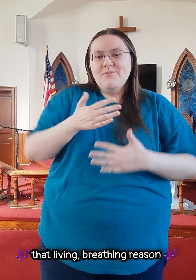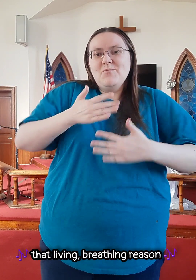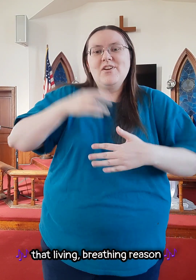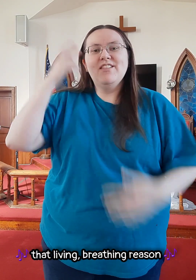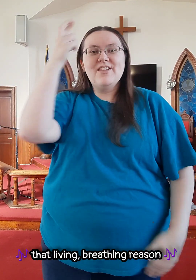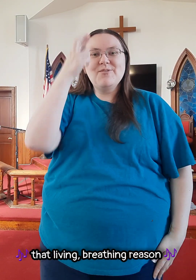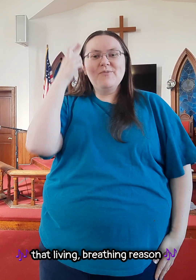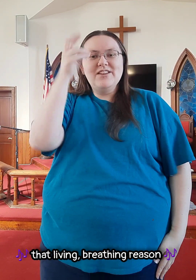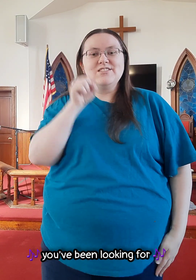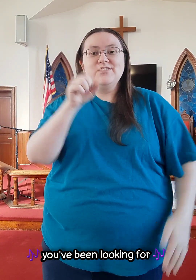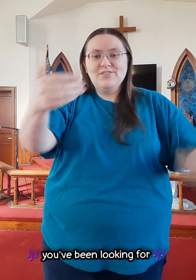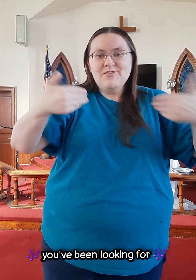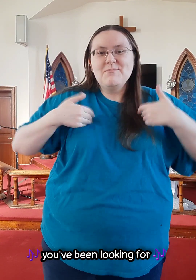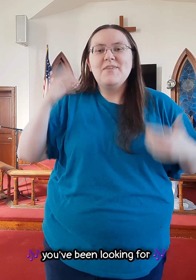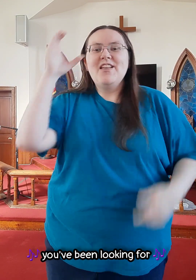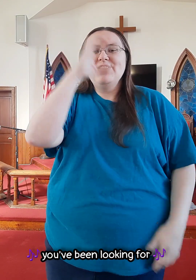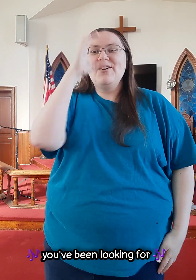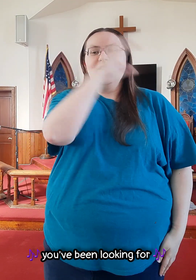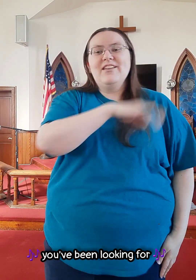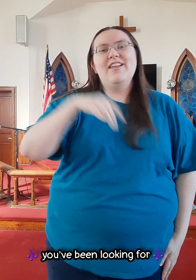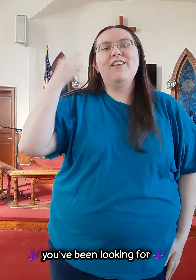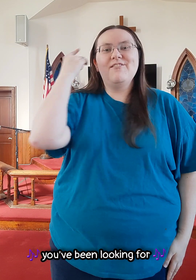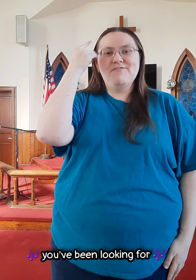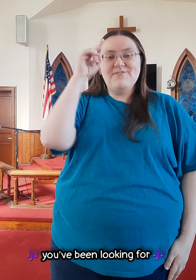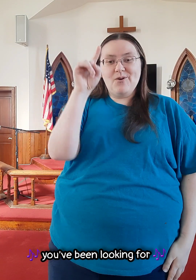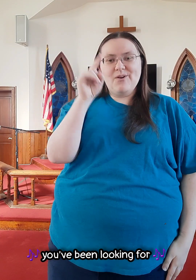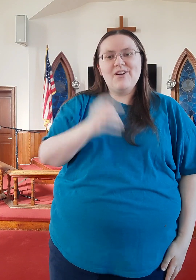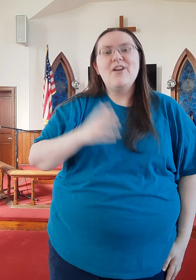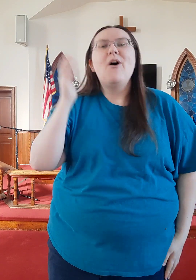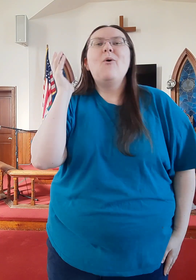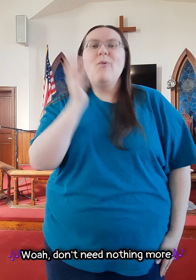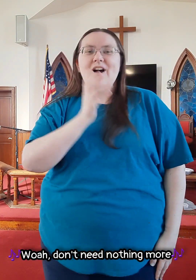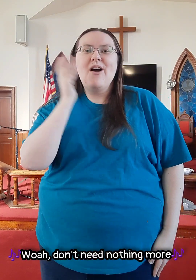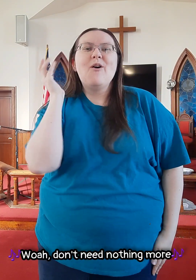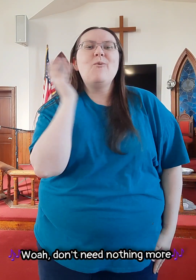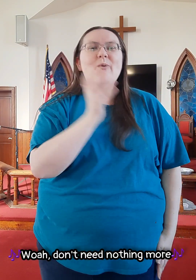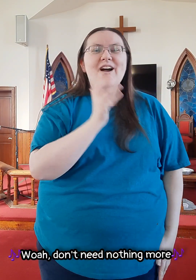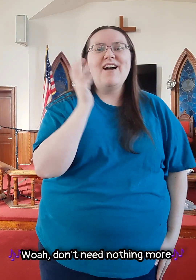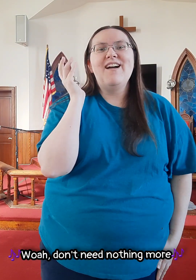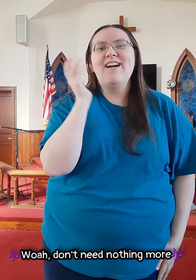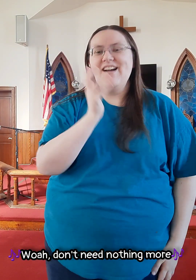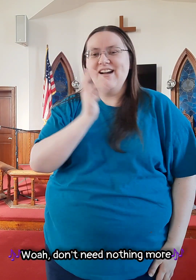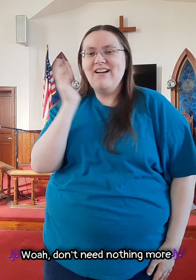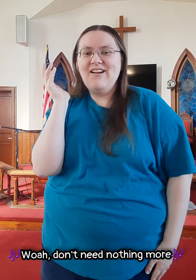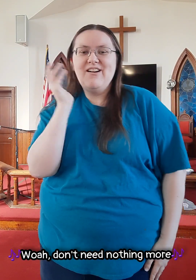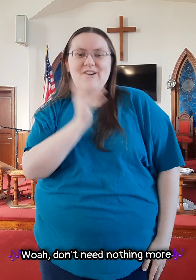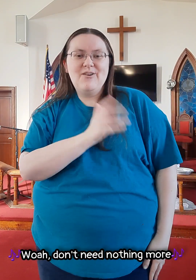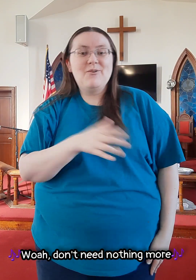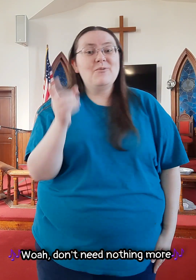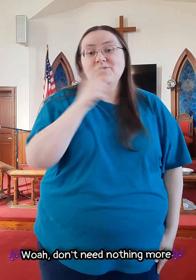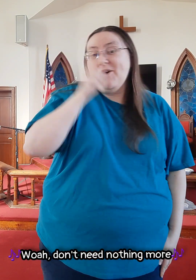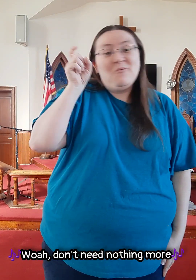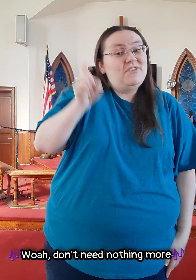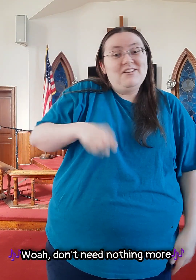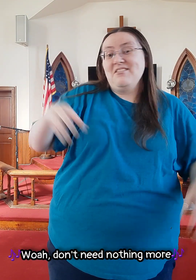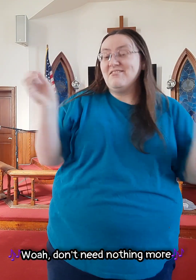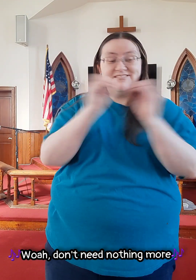breathing reason you've been looking for Whoa, whoa, whoa, whoa Don't need nothing